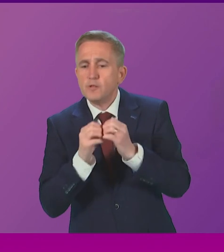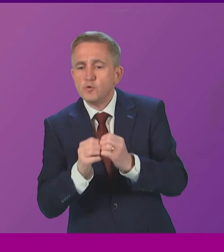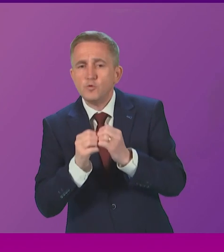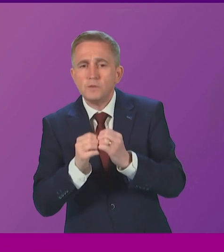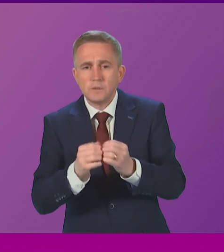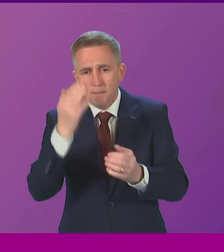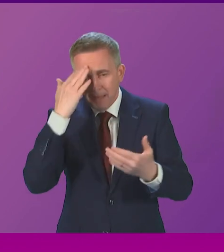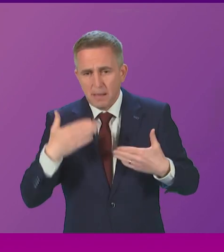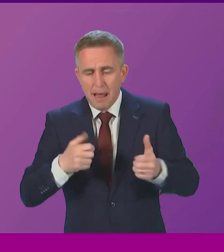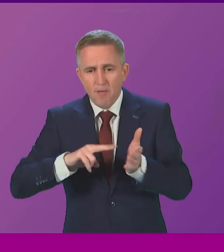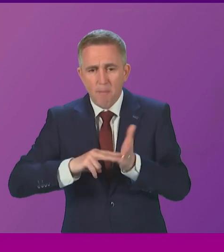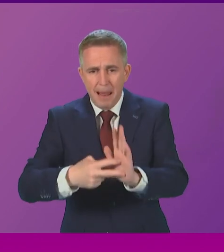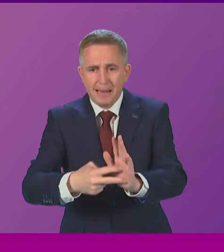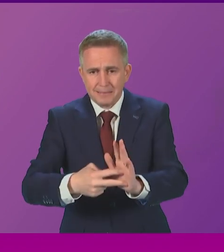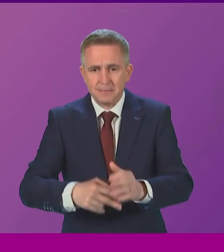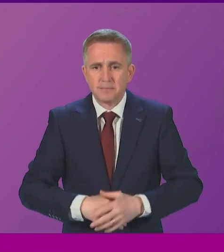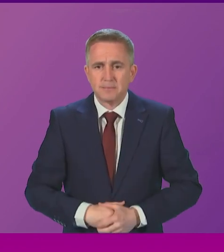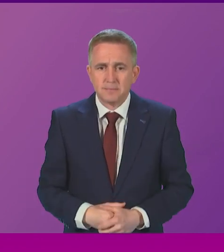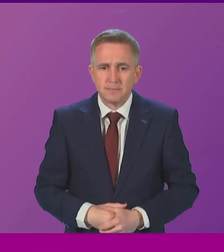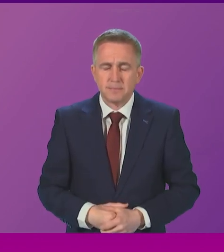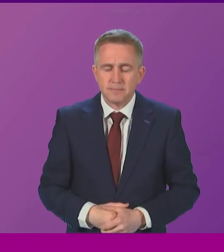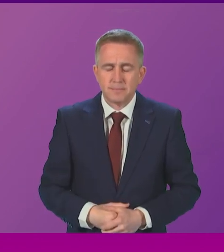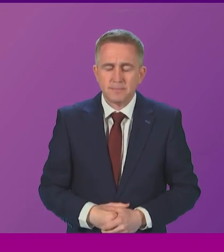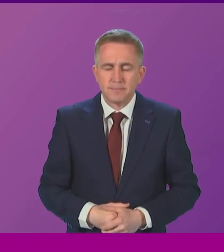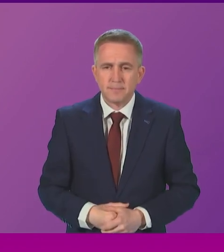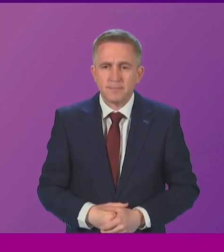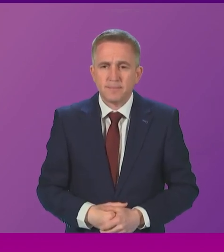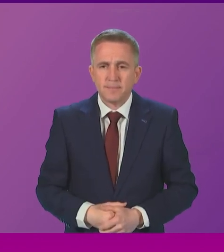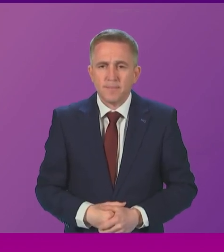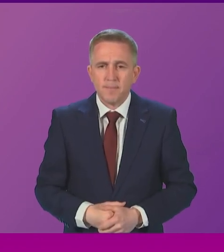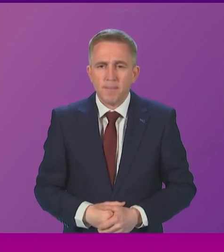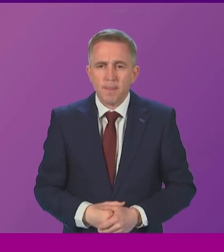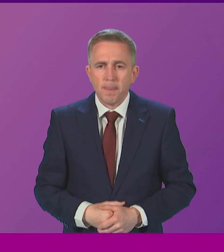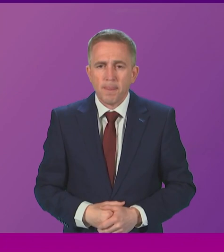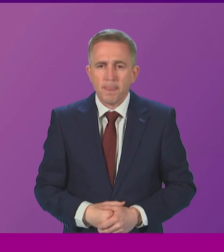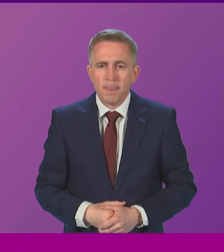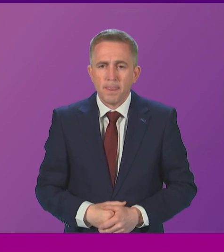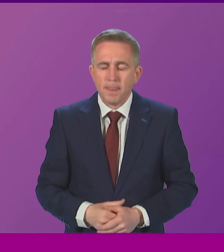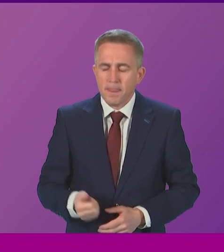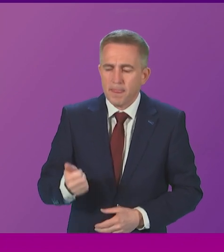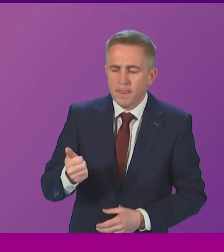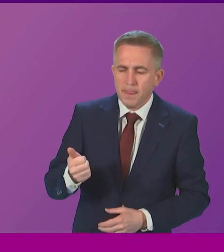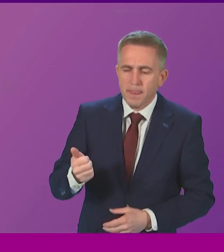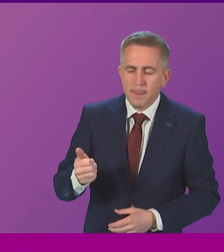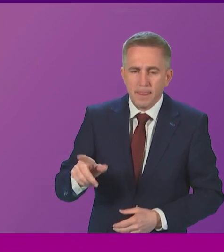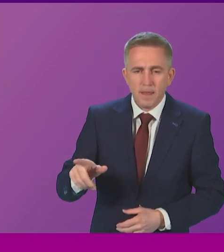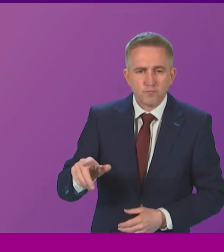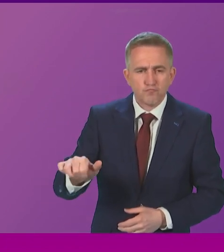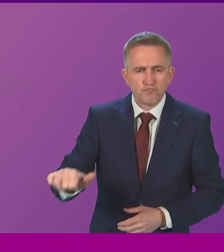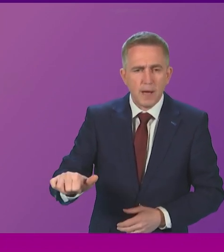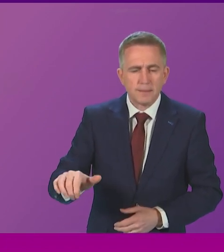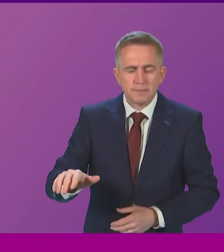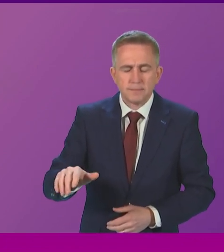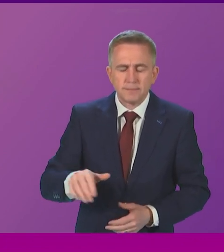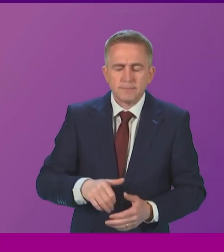Health Plan? Minister. Well, let me pick up on an important point that Co-Cab Stewart has made. She is right to